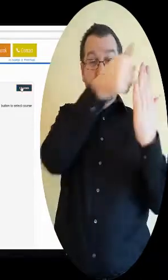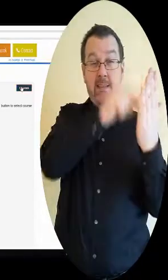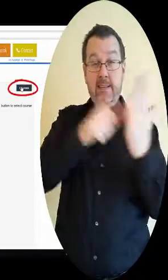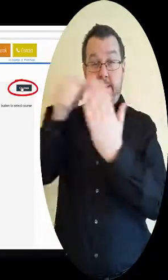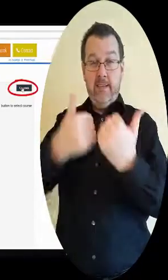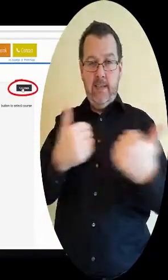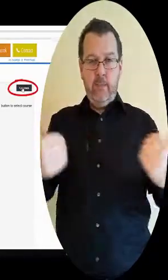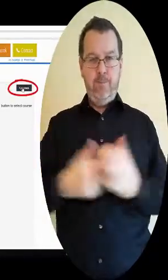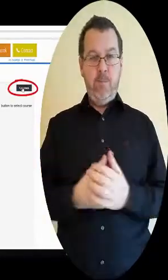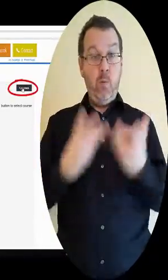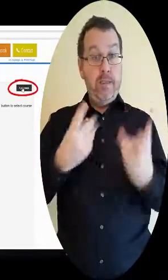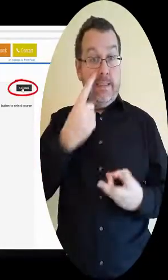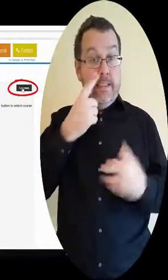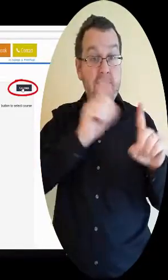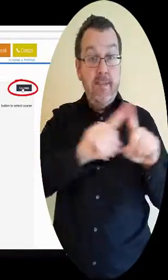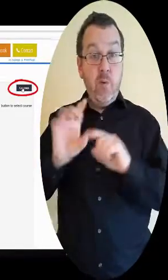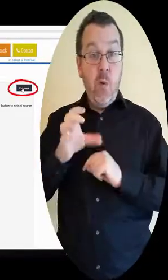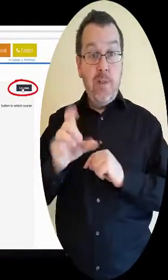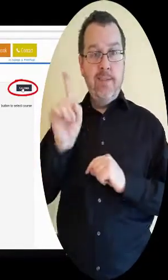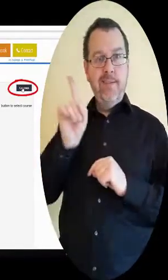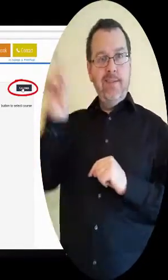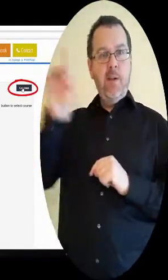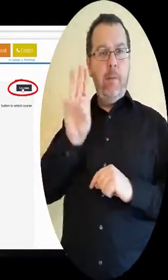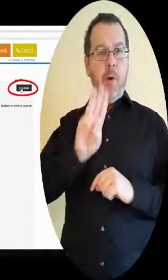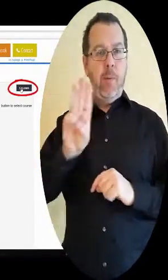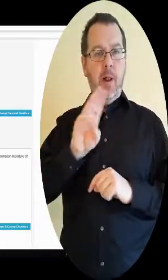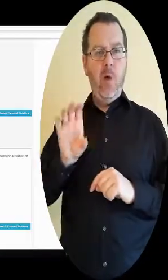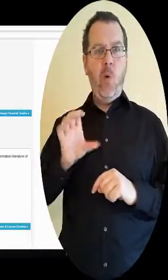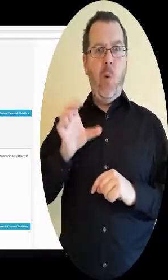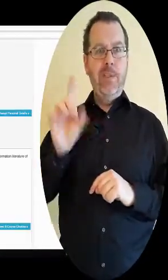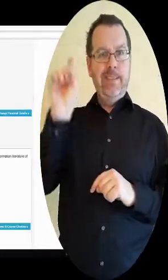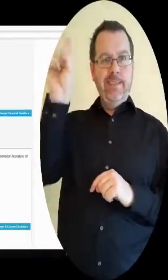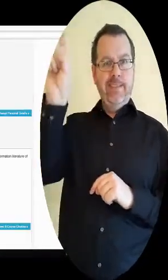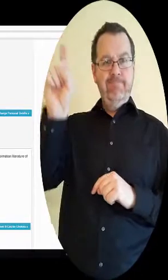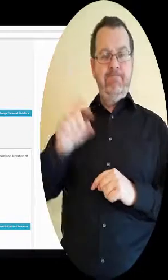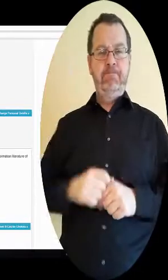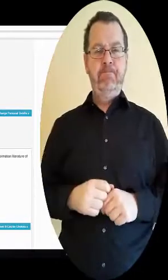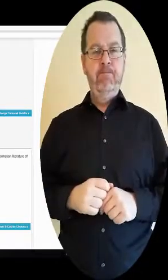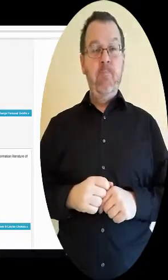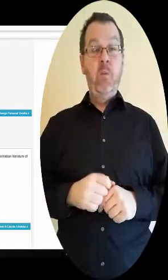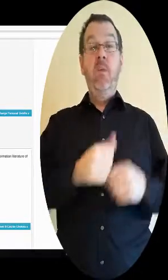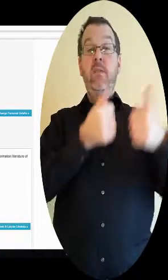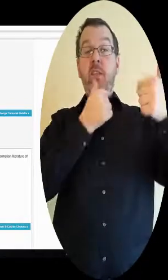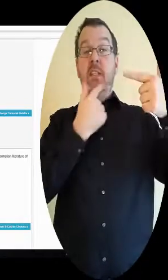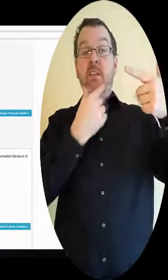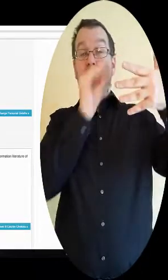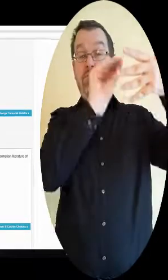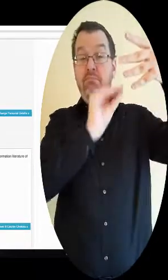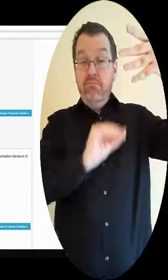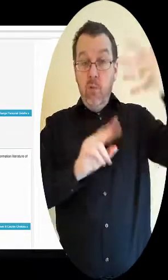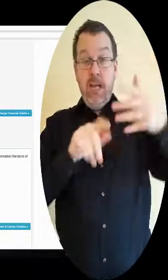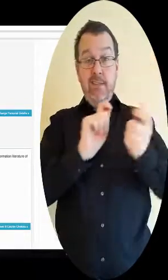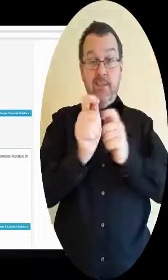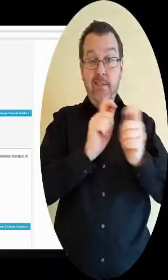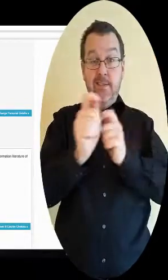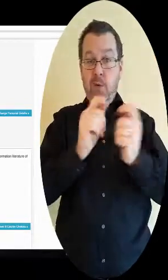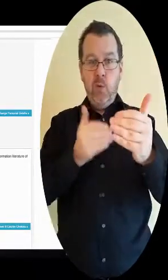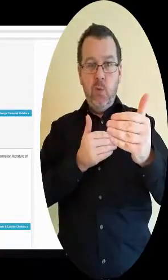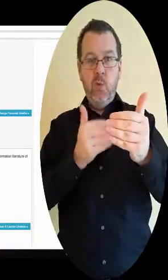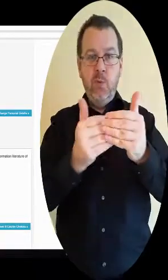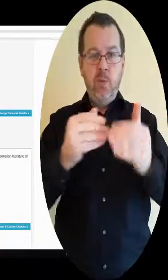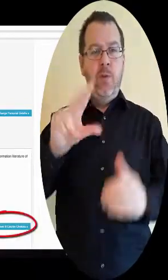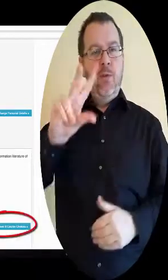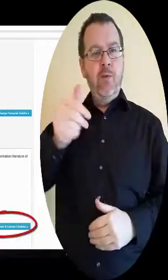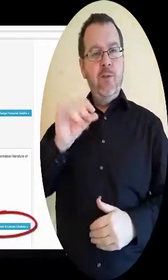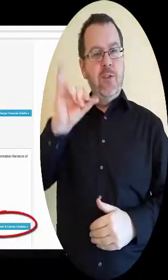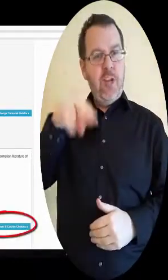To search for courses, click on the Courses tab. You can edit your course options free of charge up to January